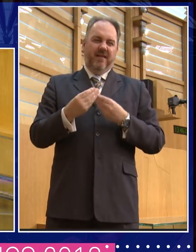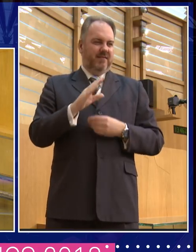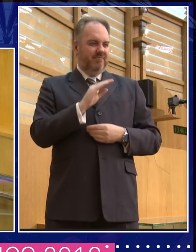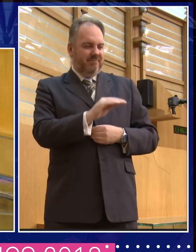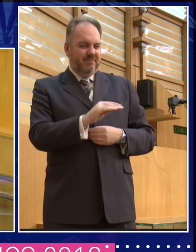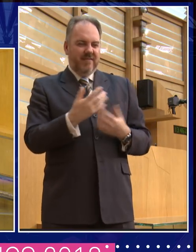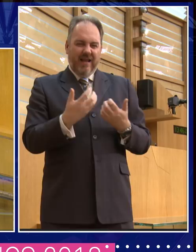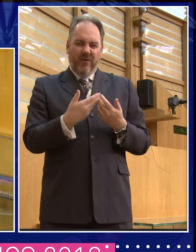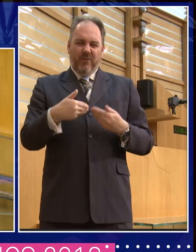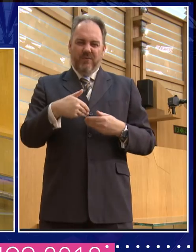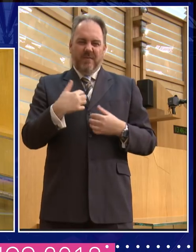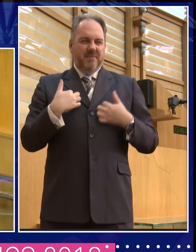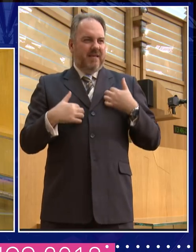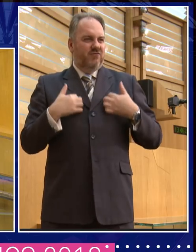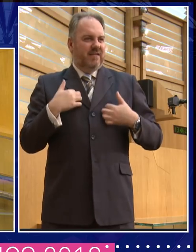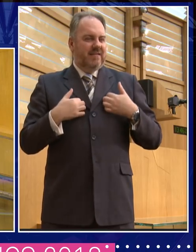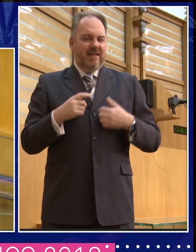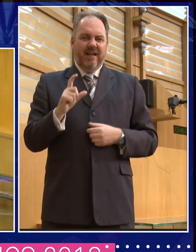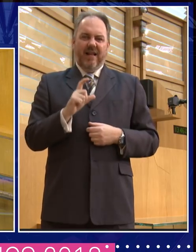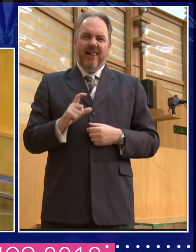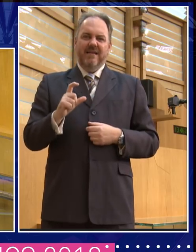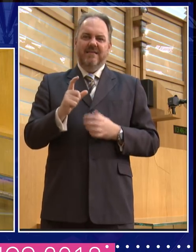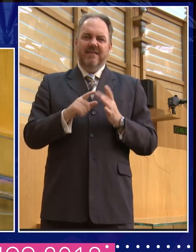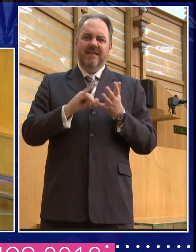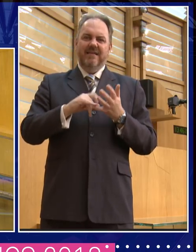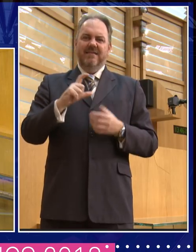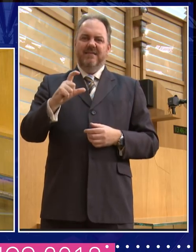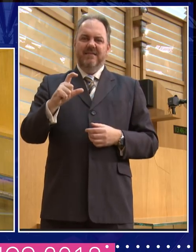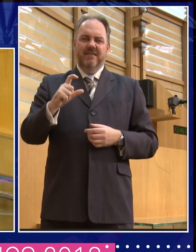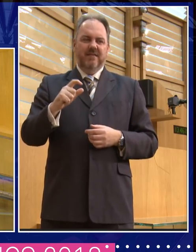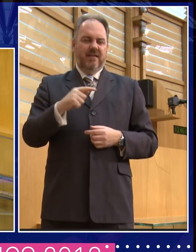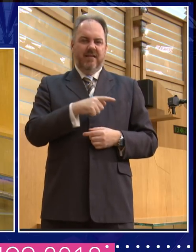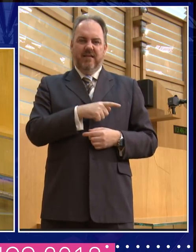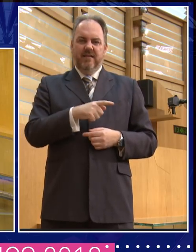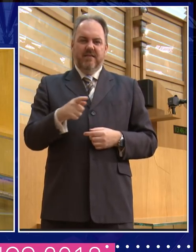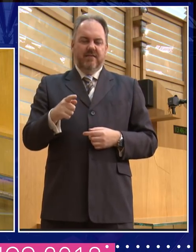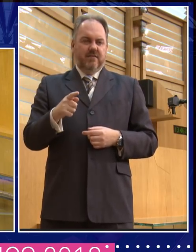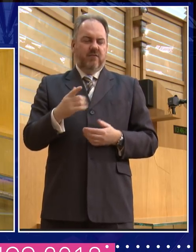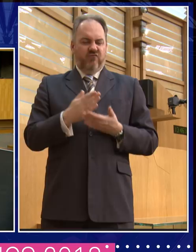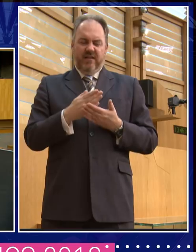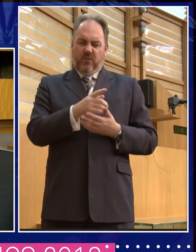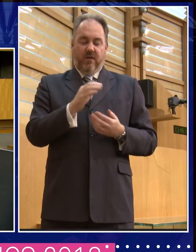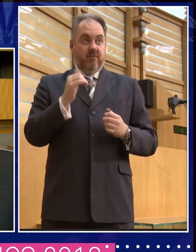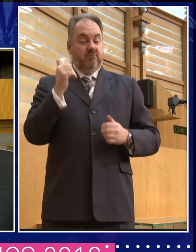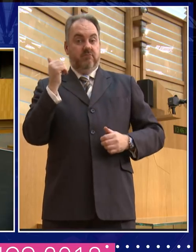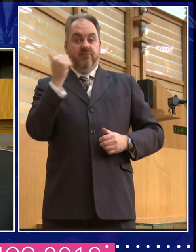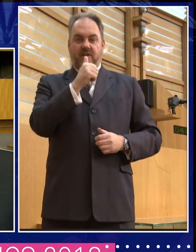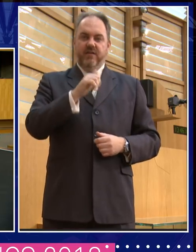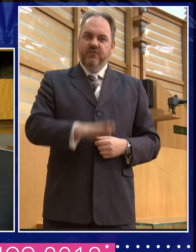into the classics because it's not even, you know, for very bright children as you clearly were. It's not an obvious interest.